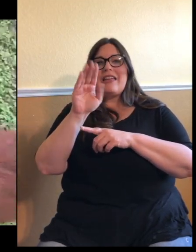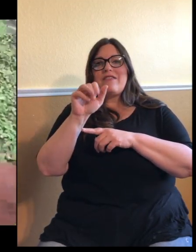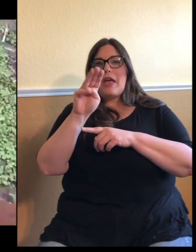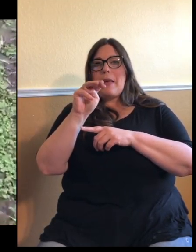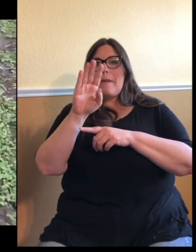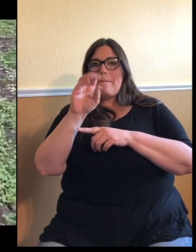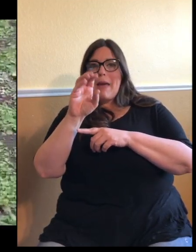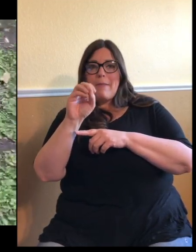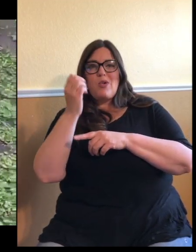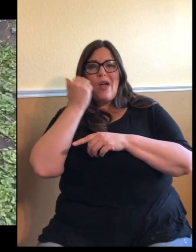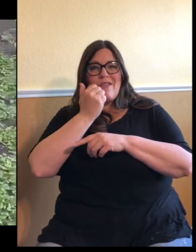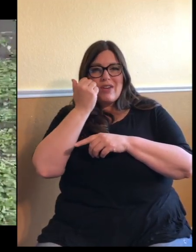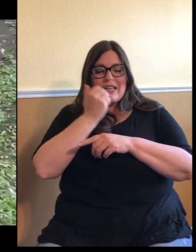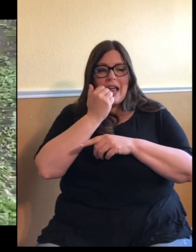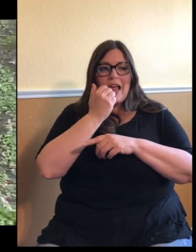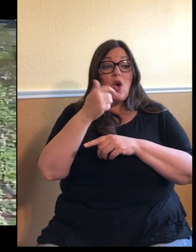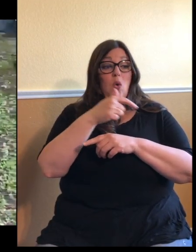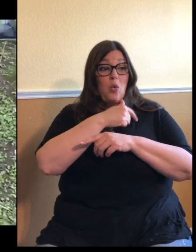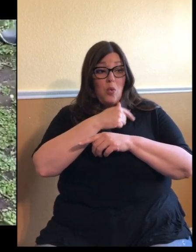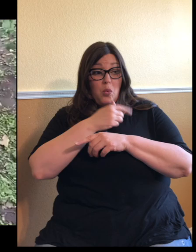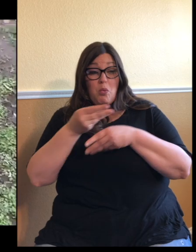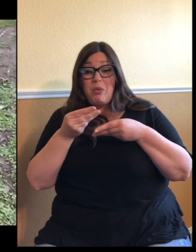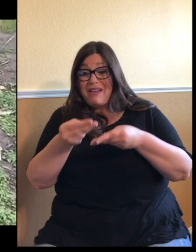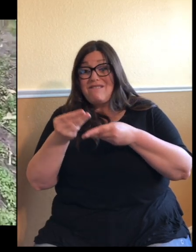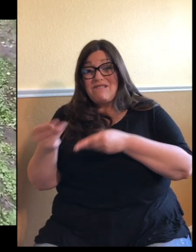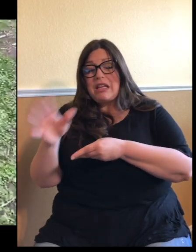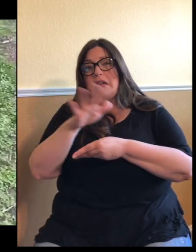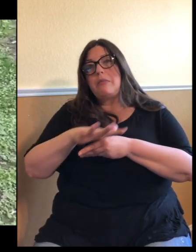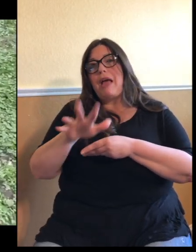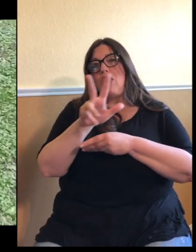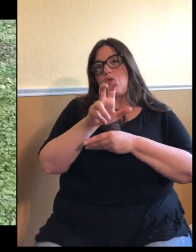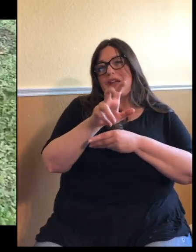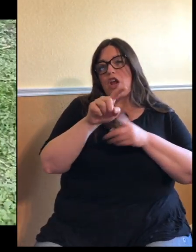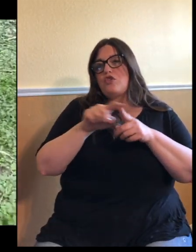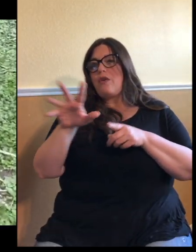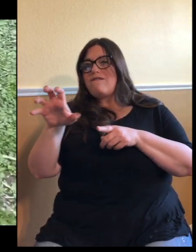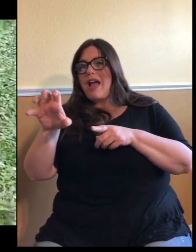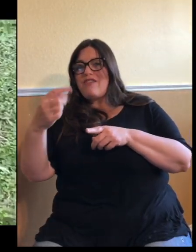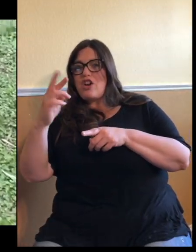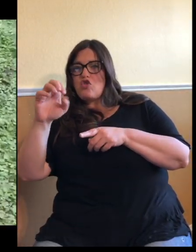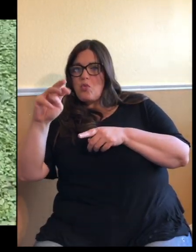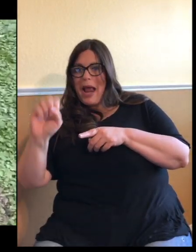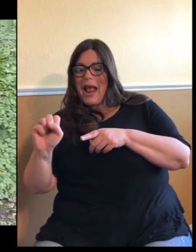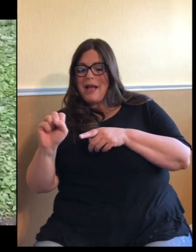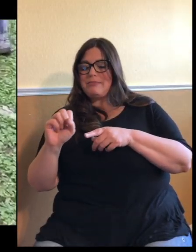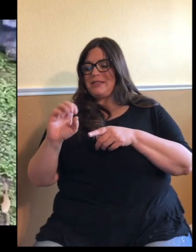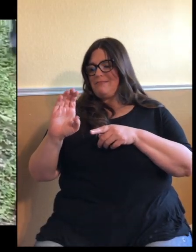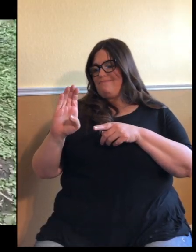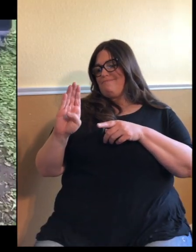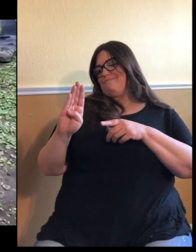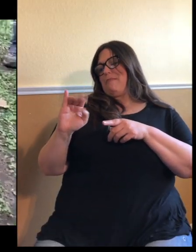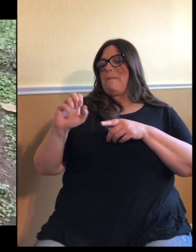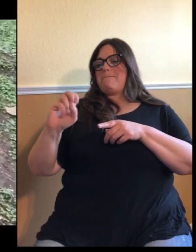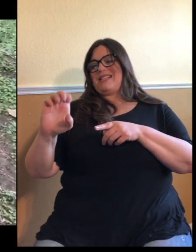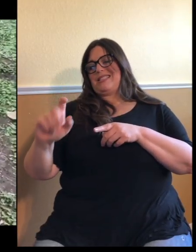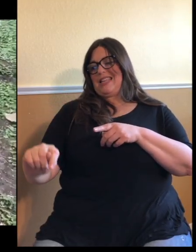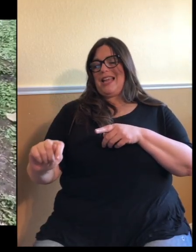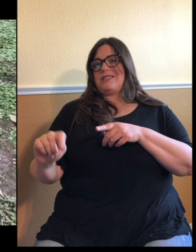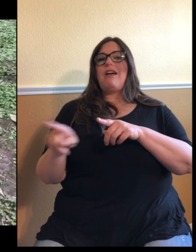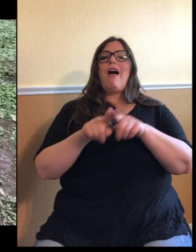we feed them about 300 to 500 grams of our prepared biscuit along with bamboo. We don't, probably don't give them 20,000